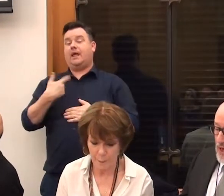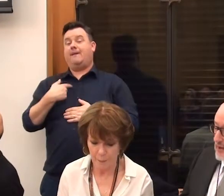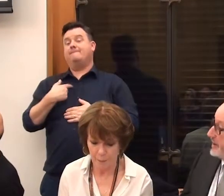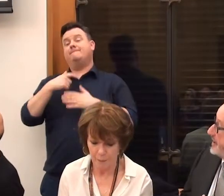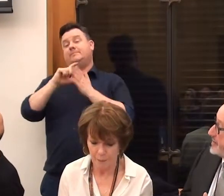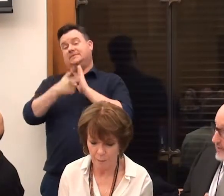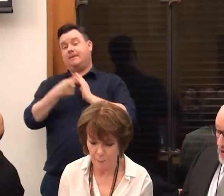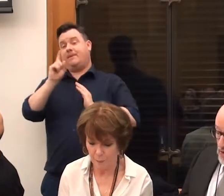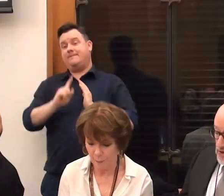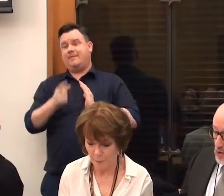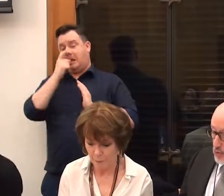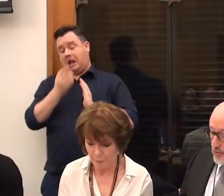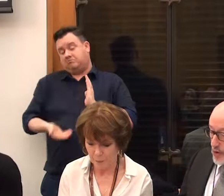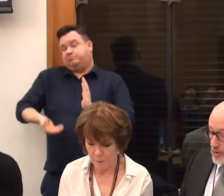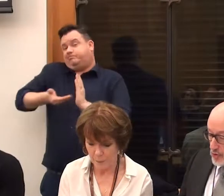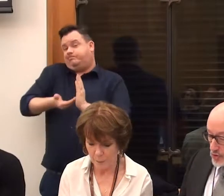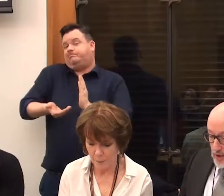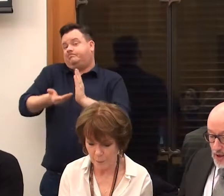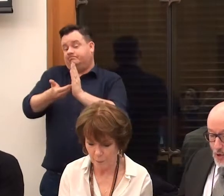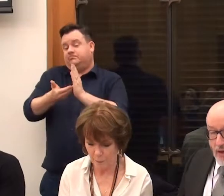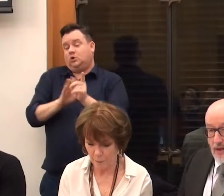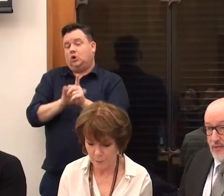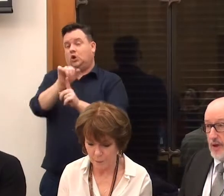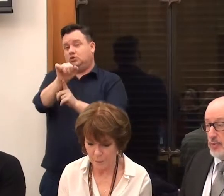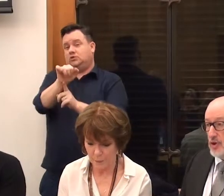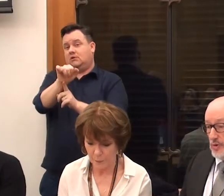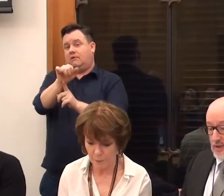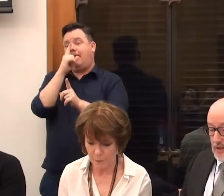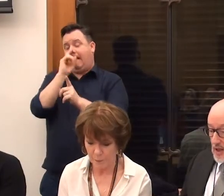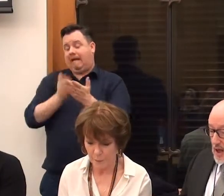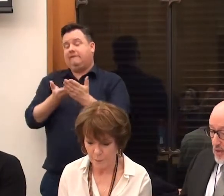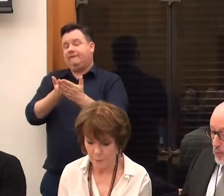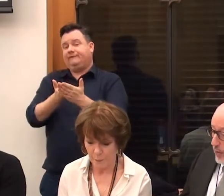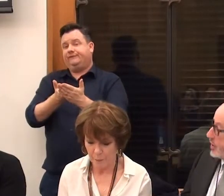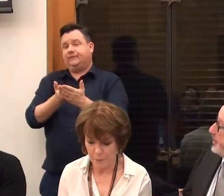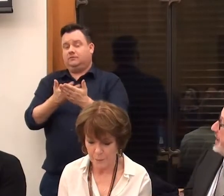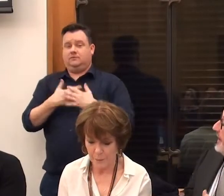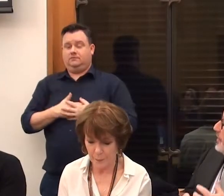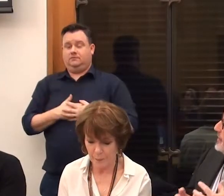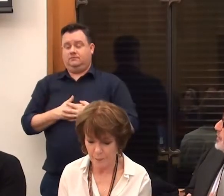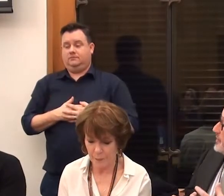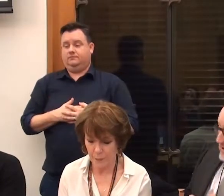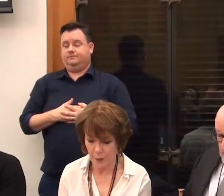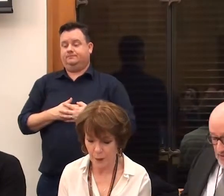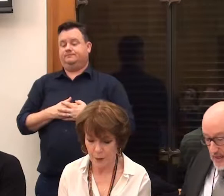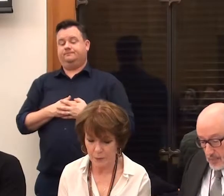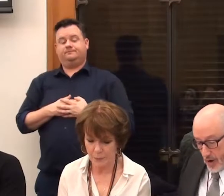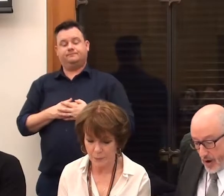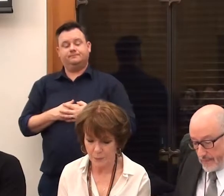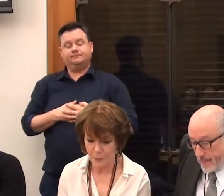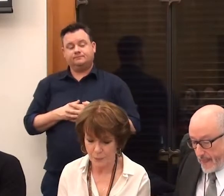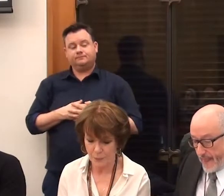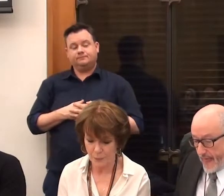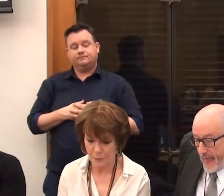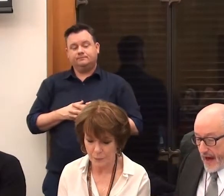people can have to the arts and the culture of our country when given the opportunity and the welcome and the resources to take